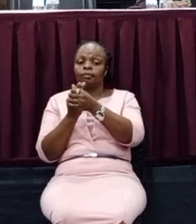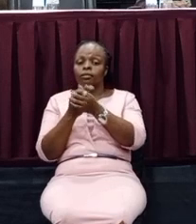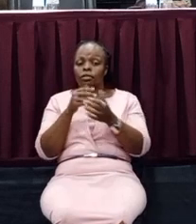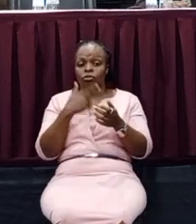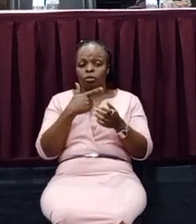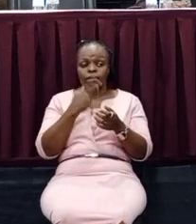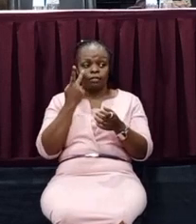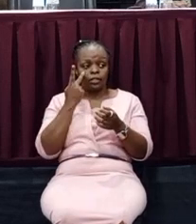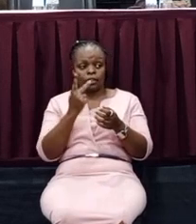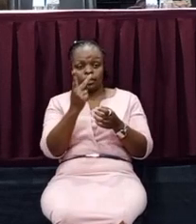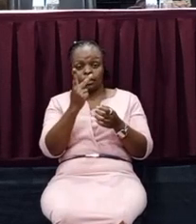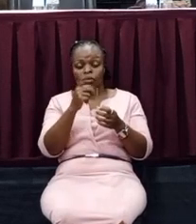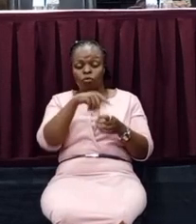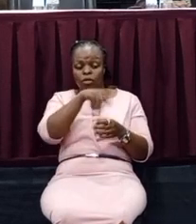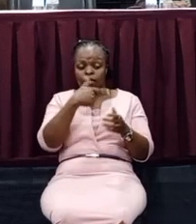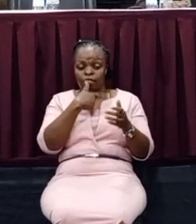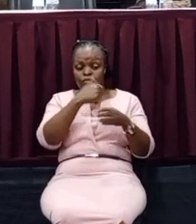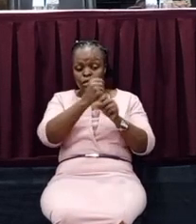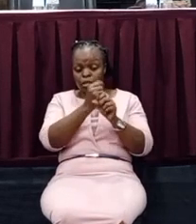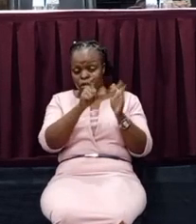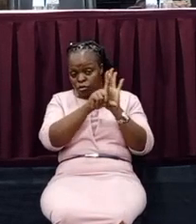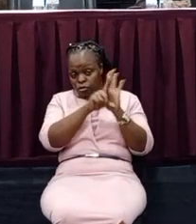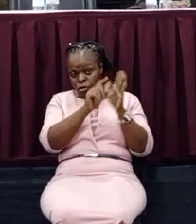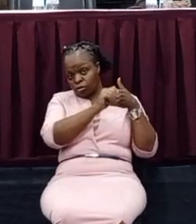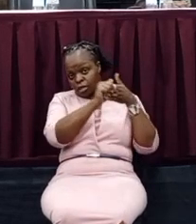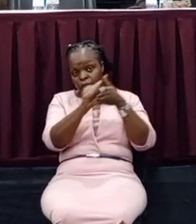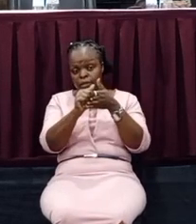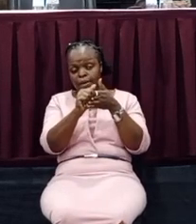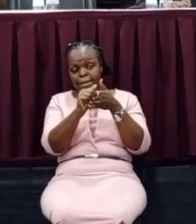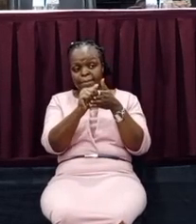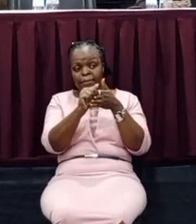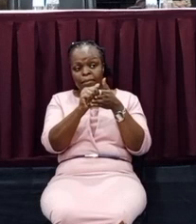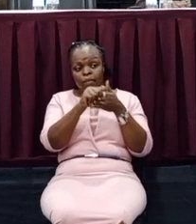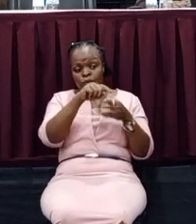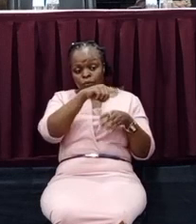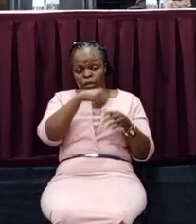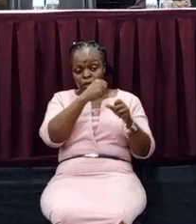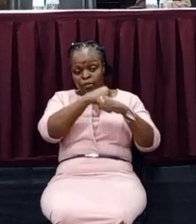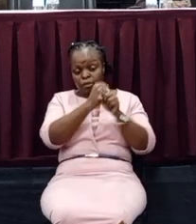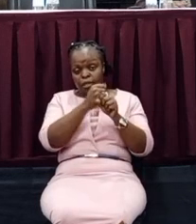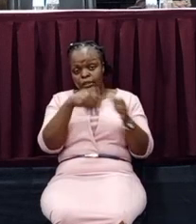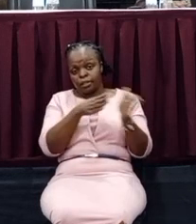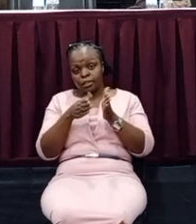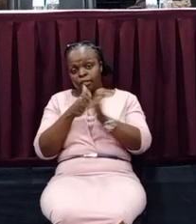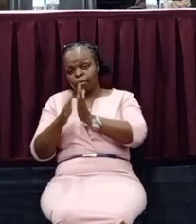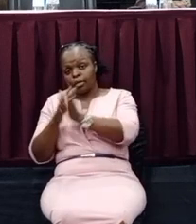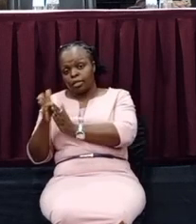we create laws to guide, we create strategic plans to guide us